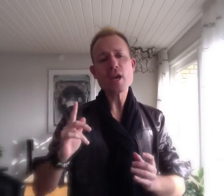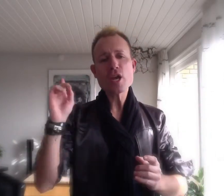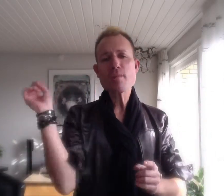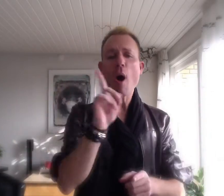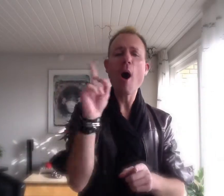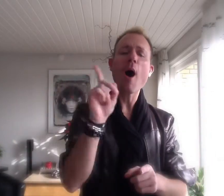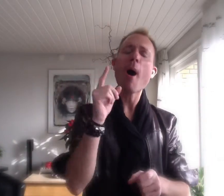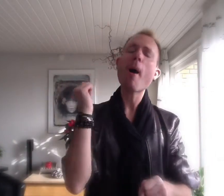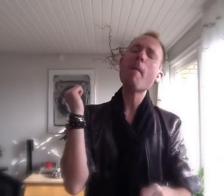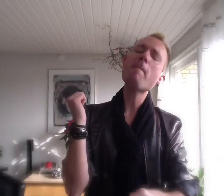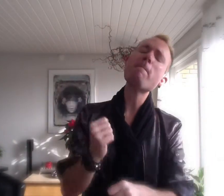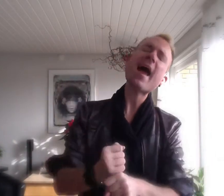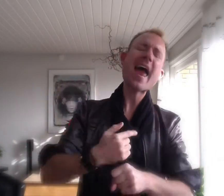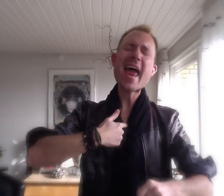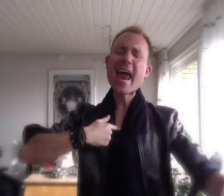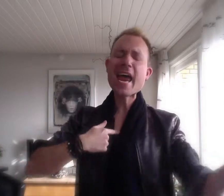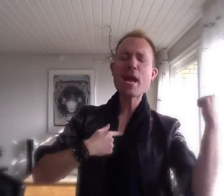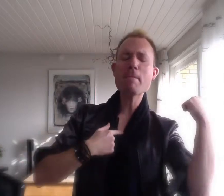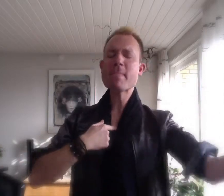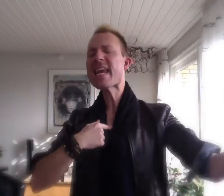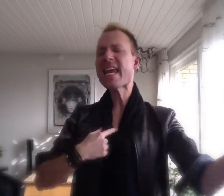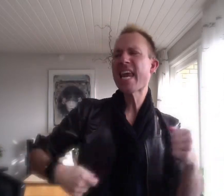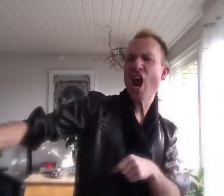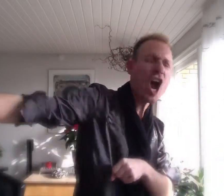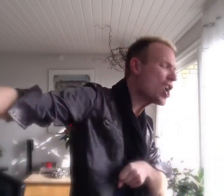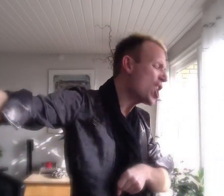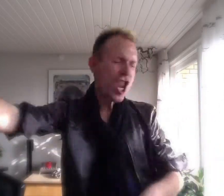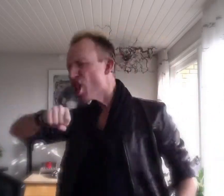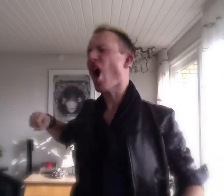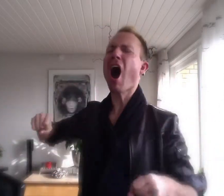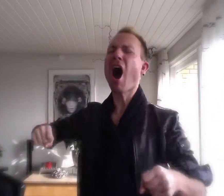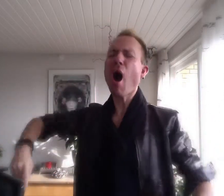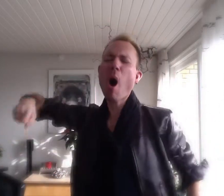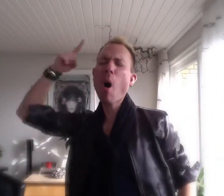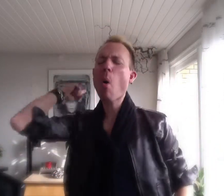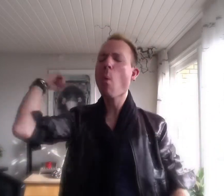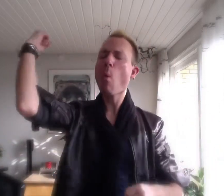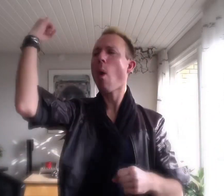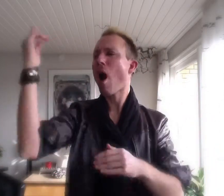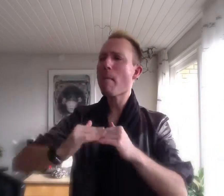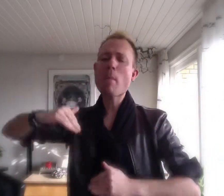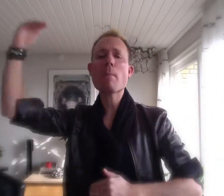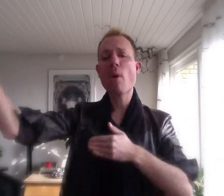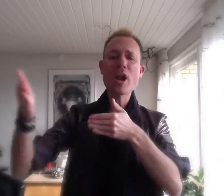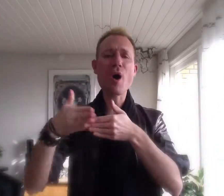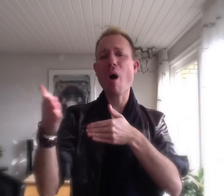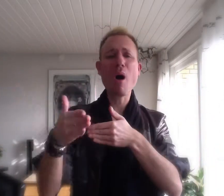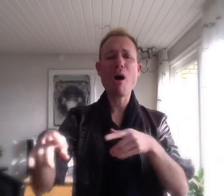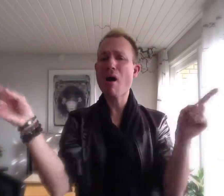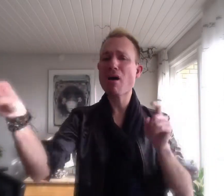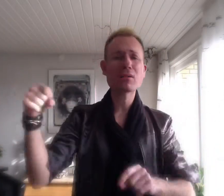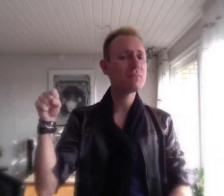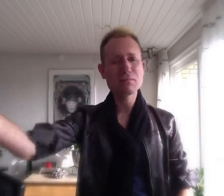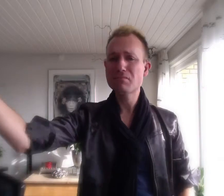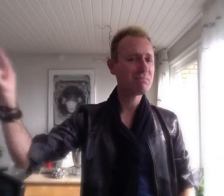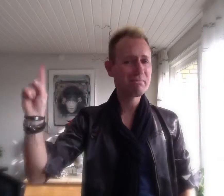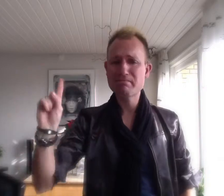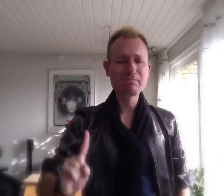Don't make me close In of the door I